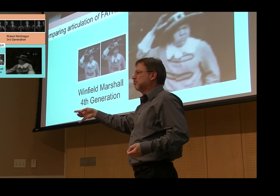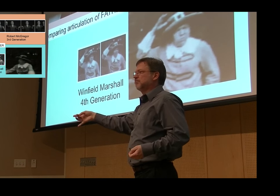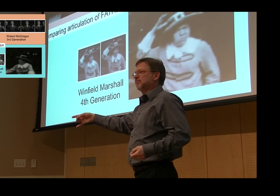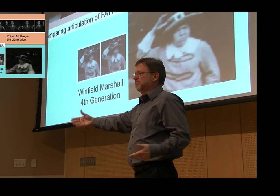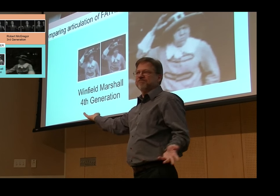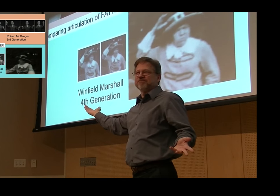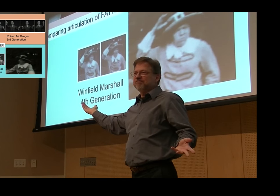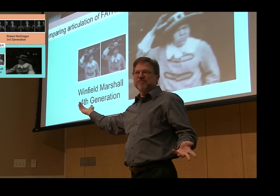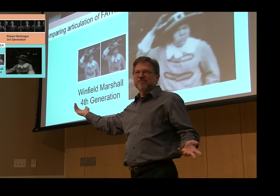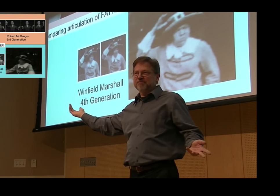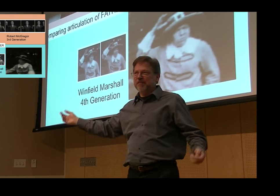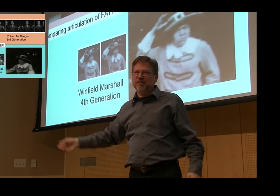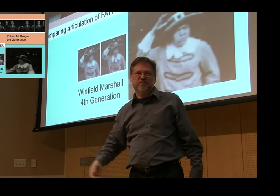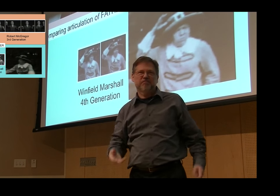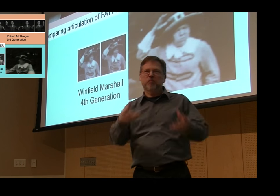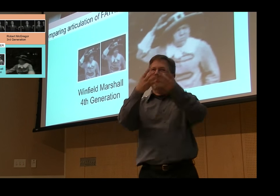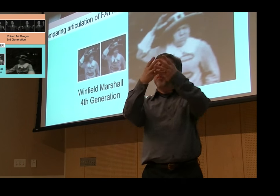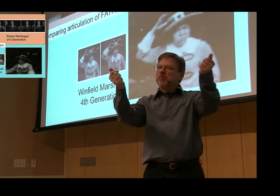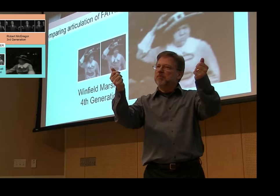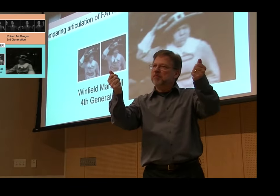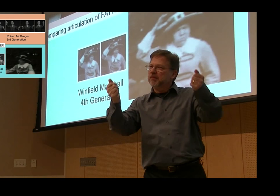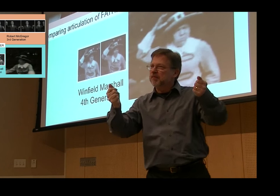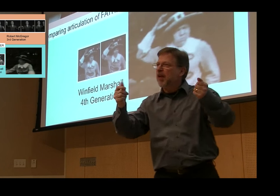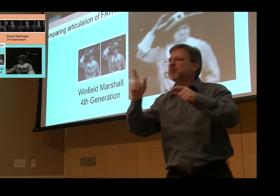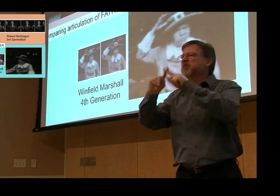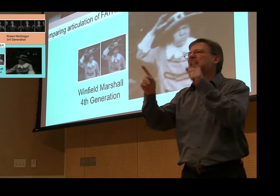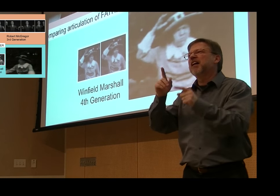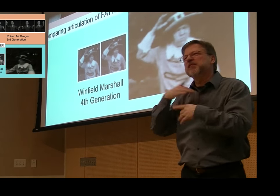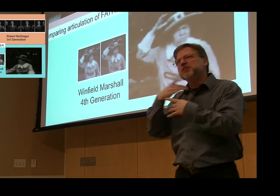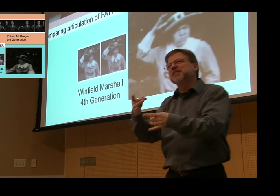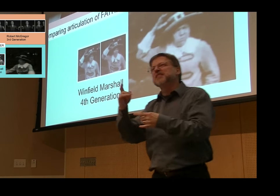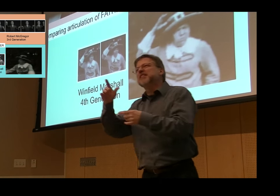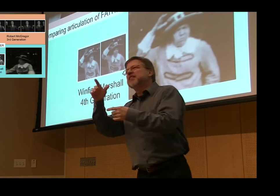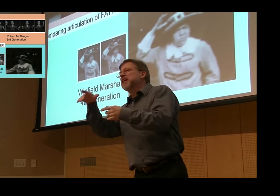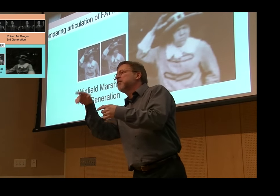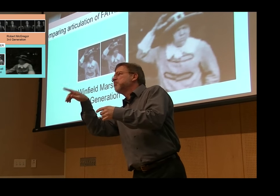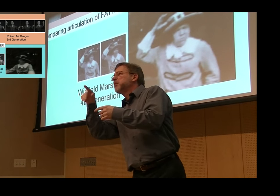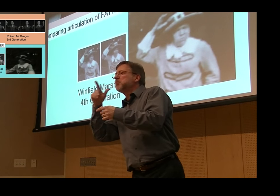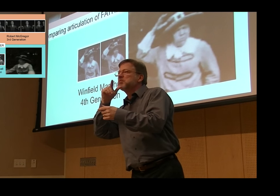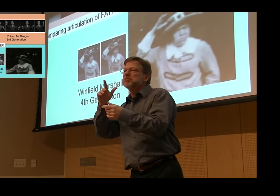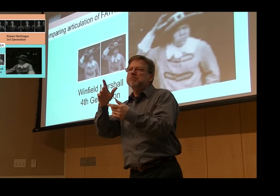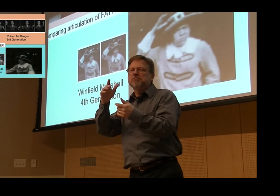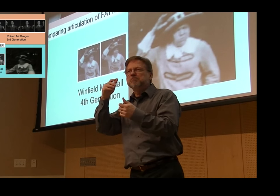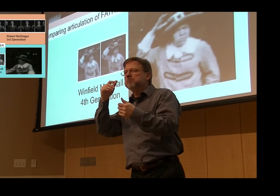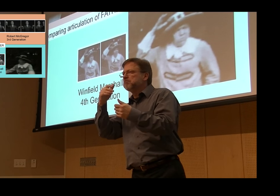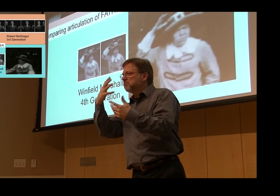may not have any memory of that particular form from McGregor. It has all but disappeared. Interestingly